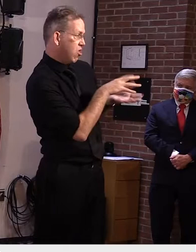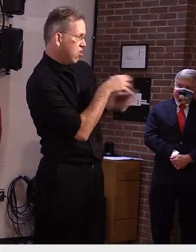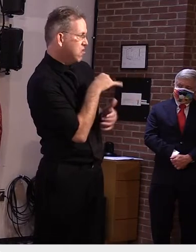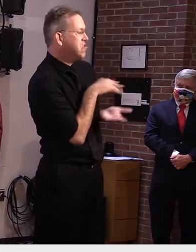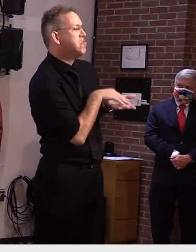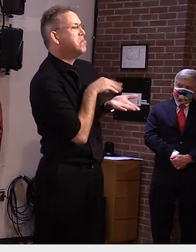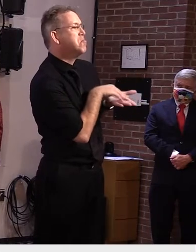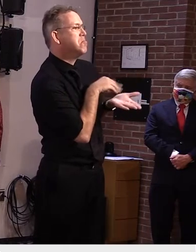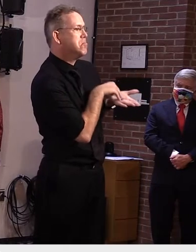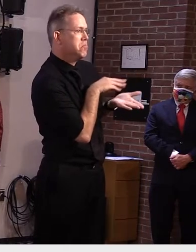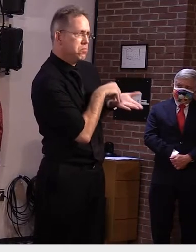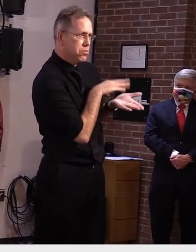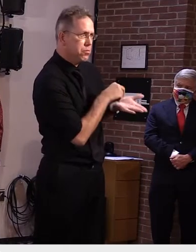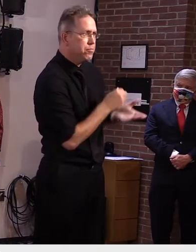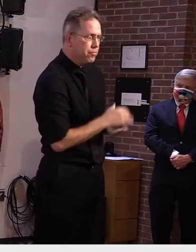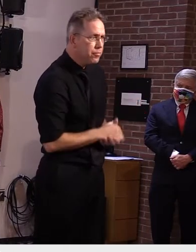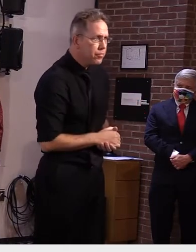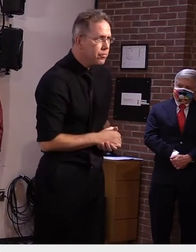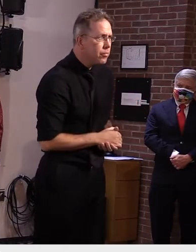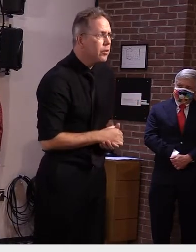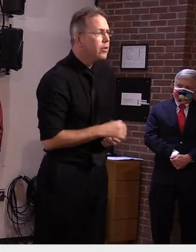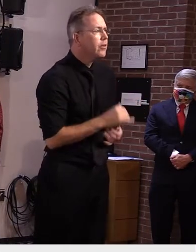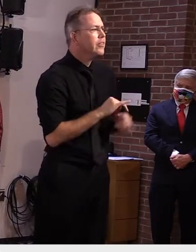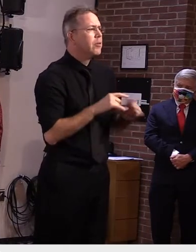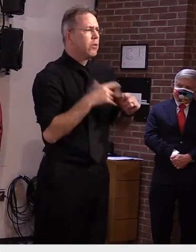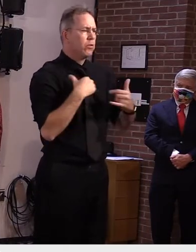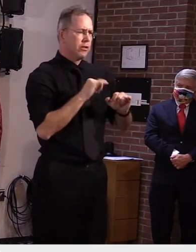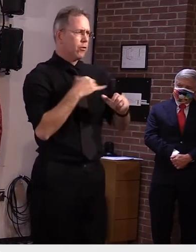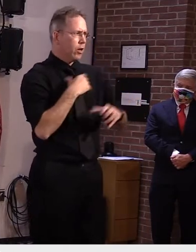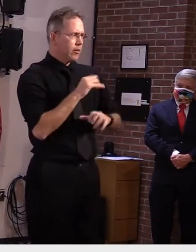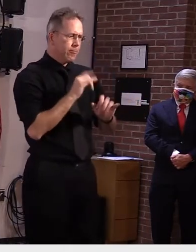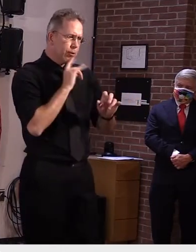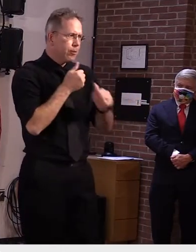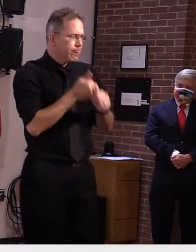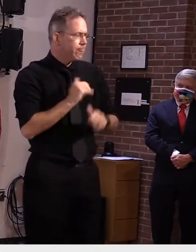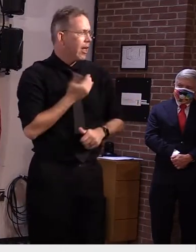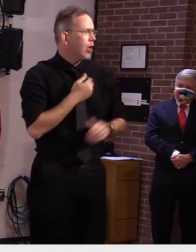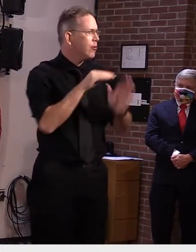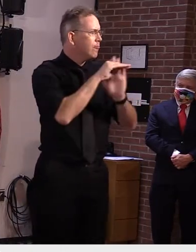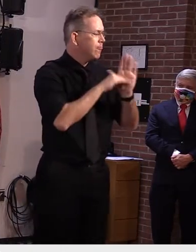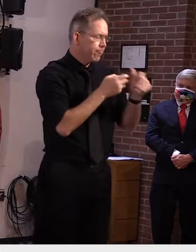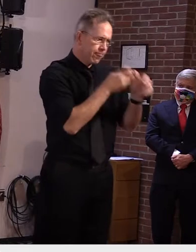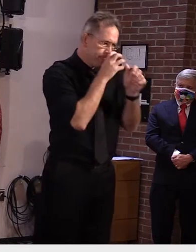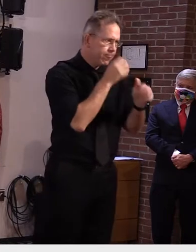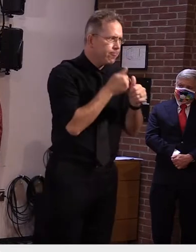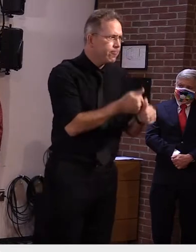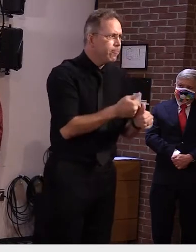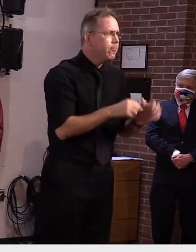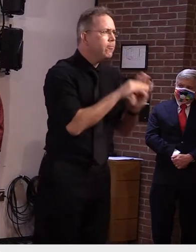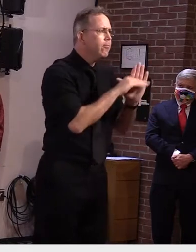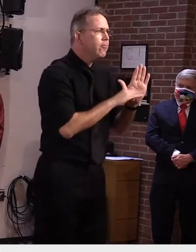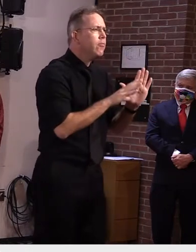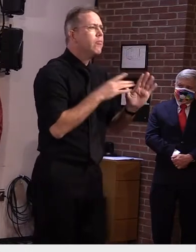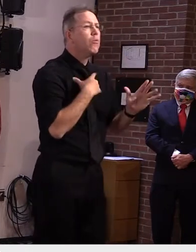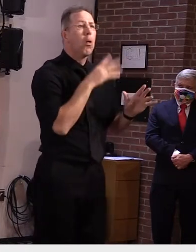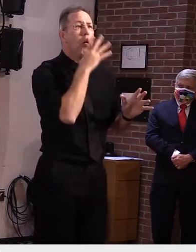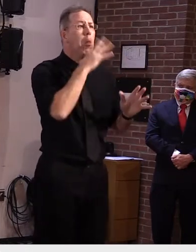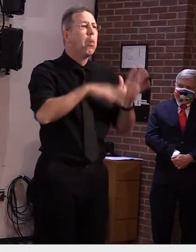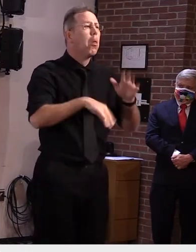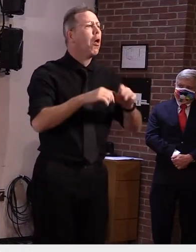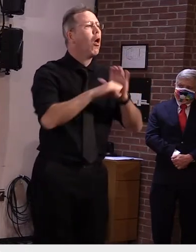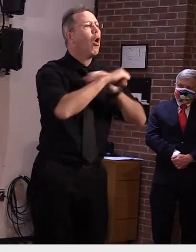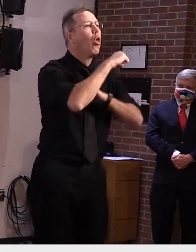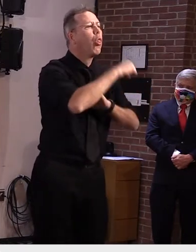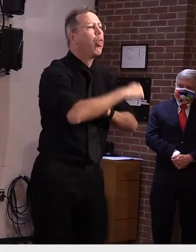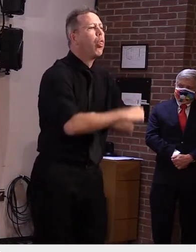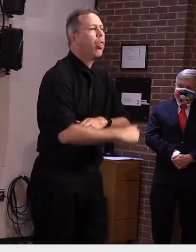the guidelines, that we aren't becoming more lax in some respects due to all the success we've had